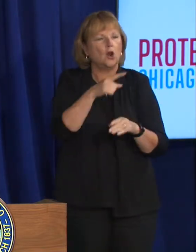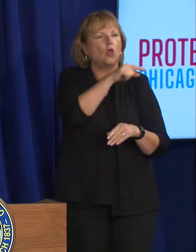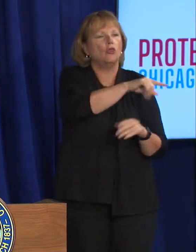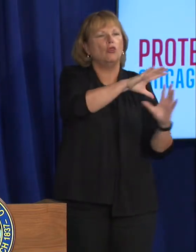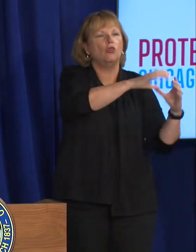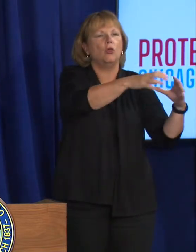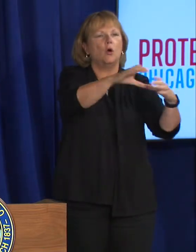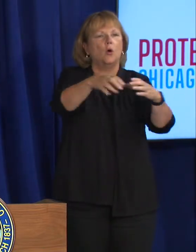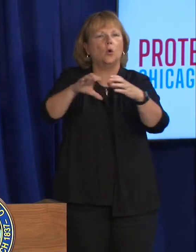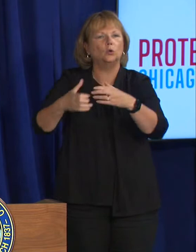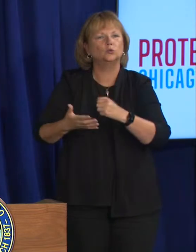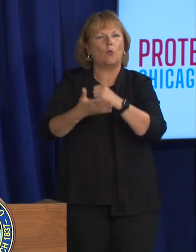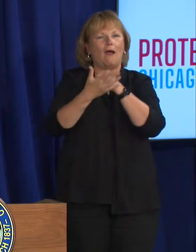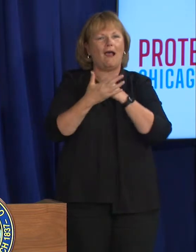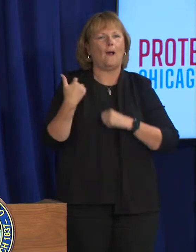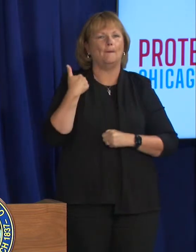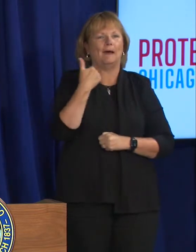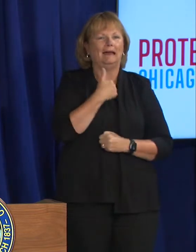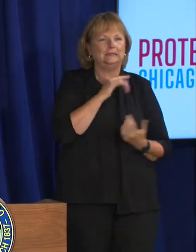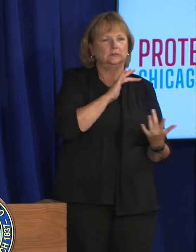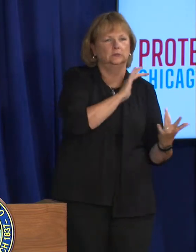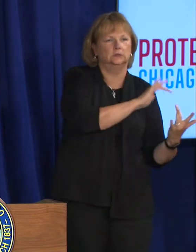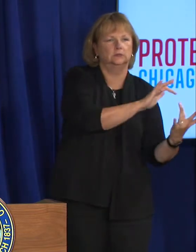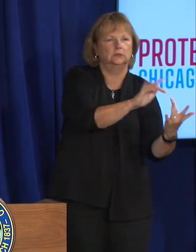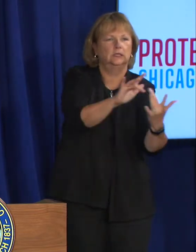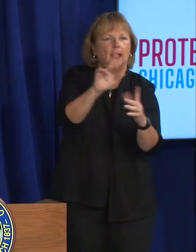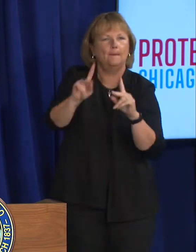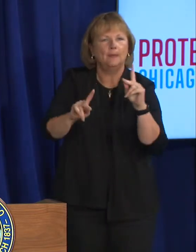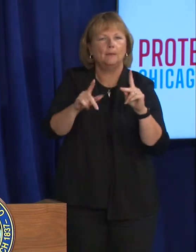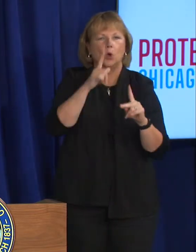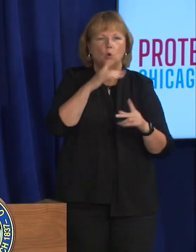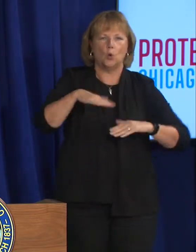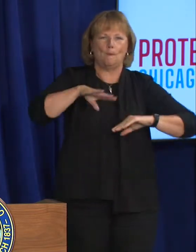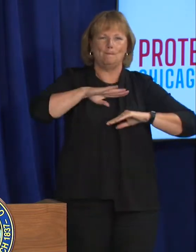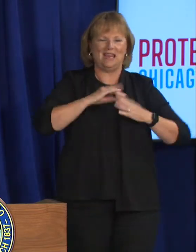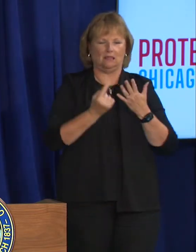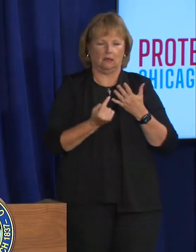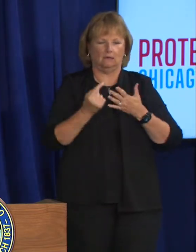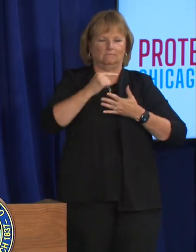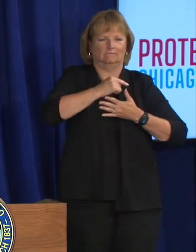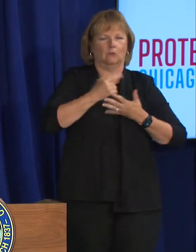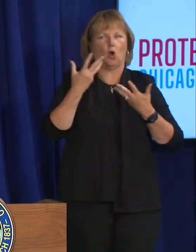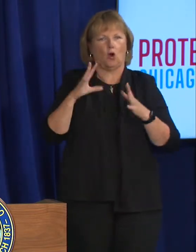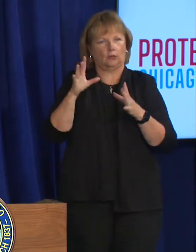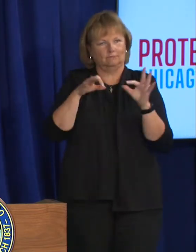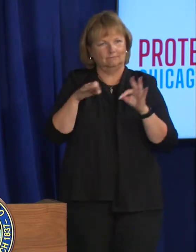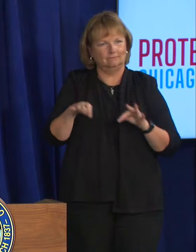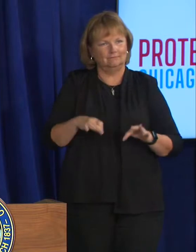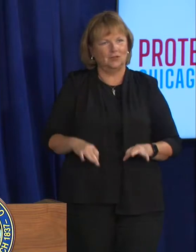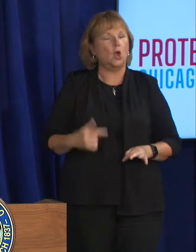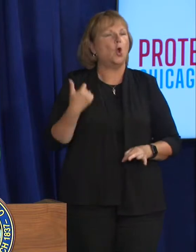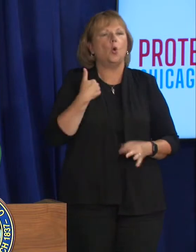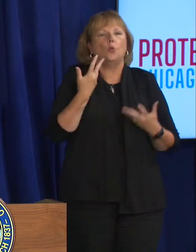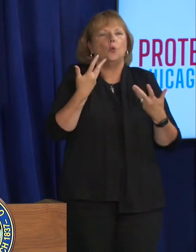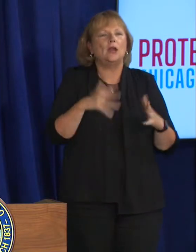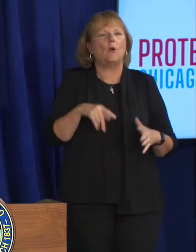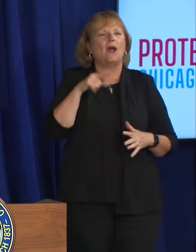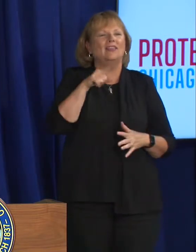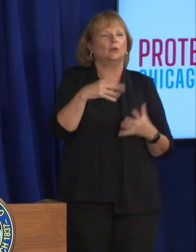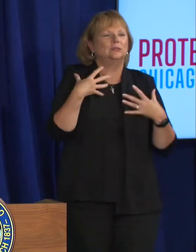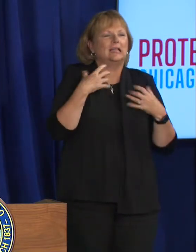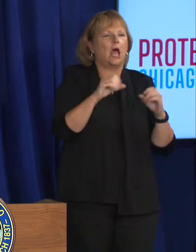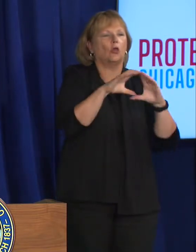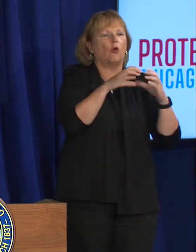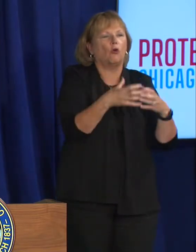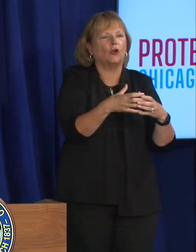get to the populations of people who meet the criteria that doctor already mentioned because we don't want this to be healthcare organizations